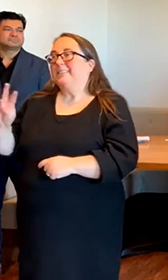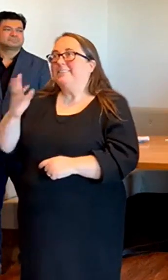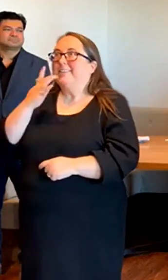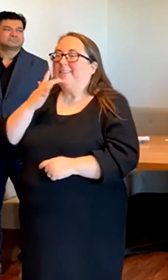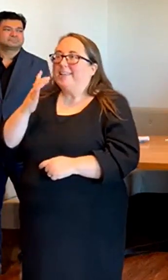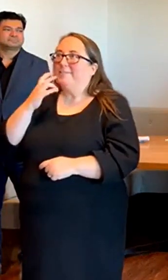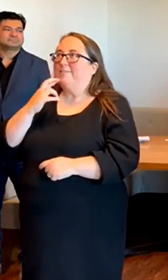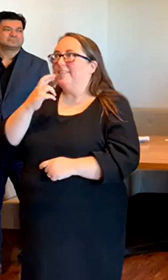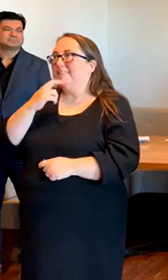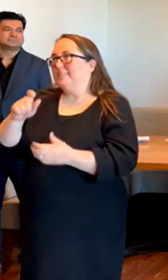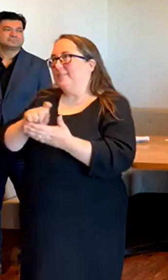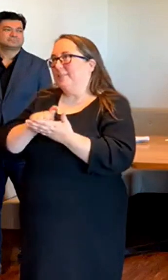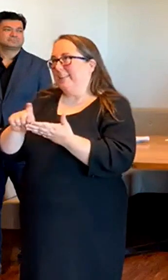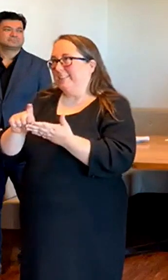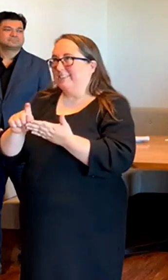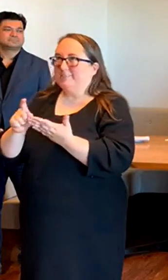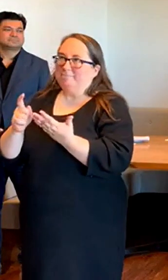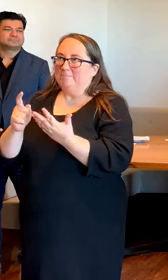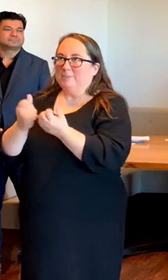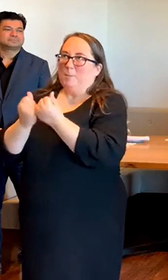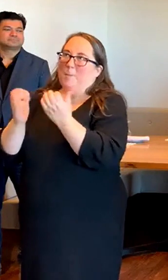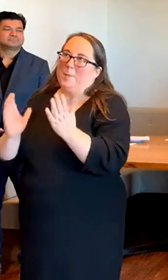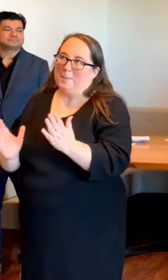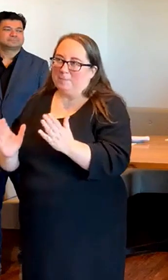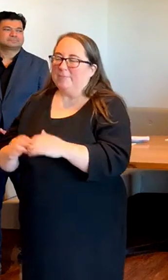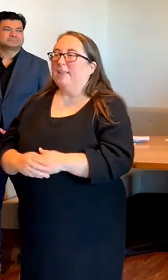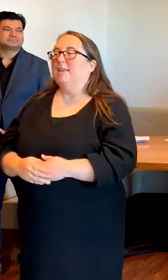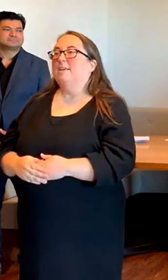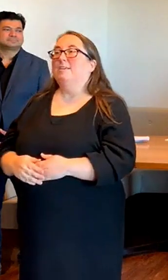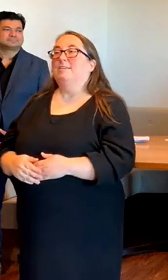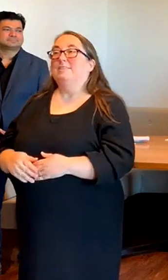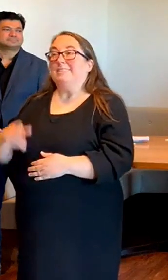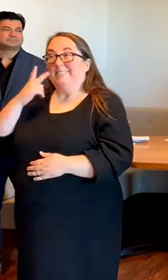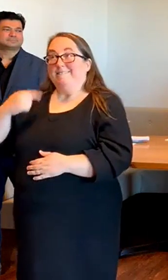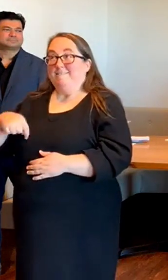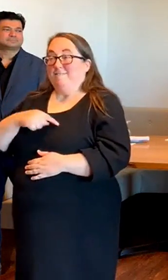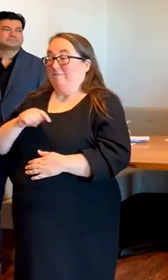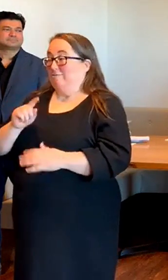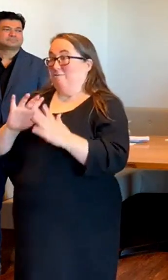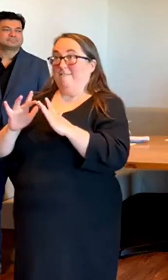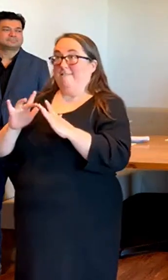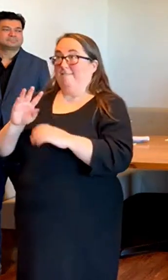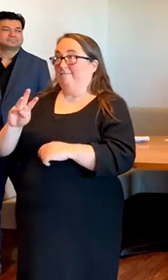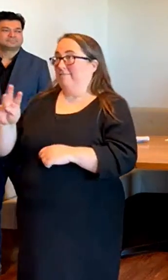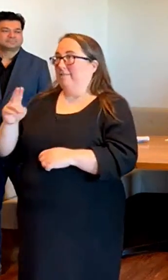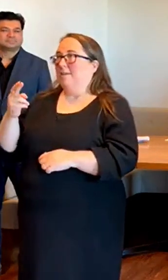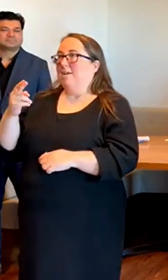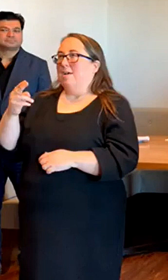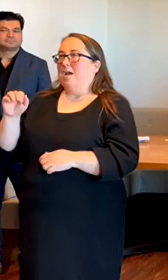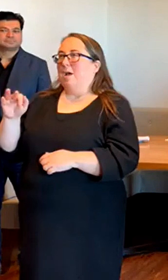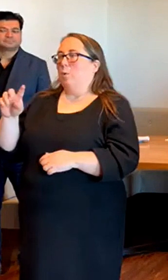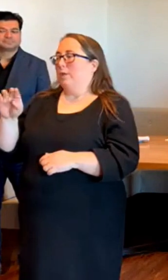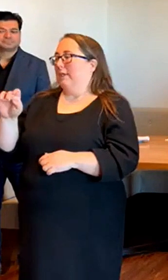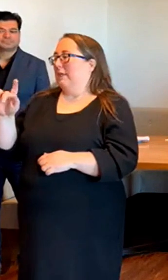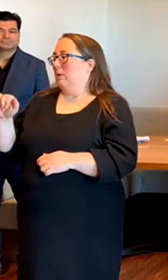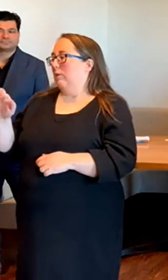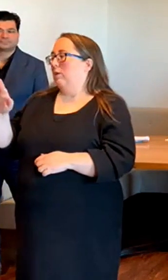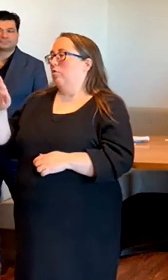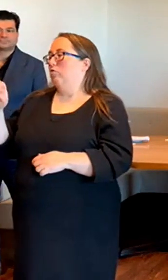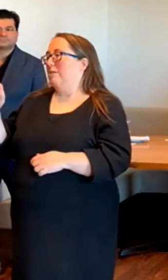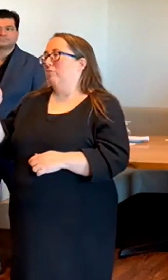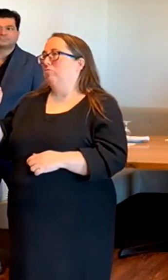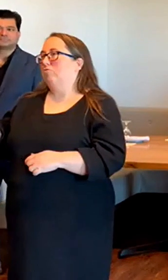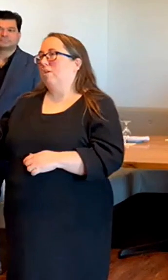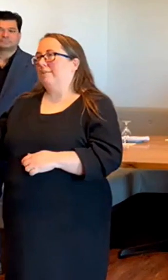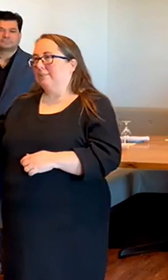enthusiasts. Visit us online at howardcountyrestaurantweeks.com for a full listing of participating restaurants and